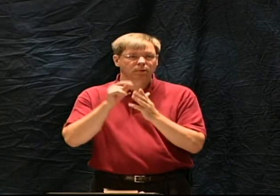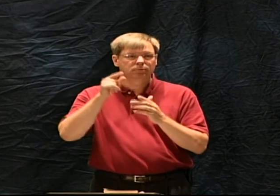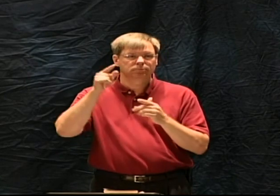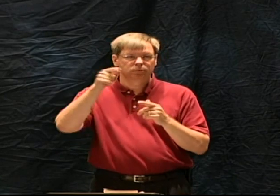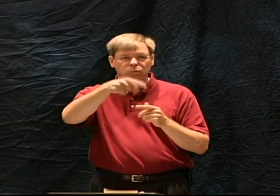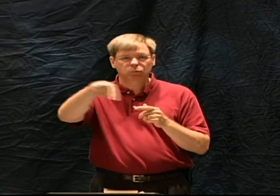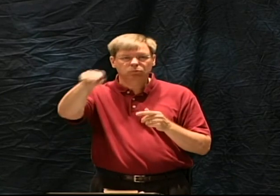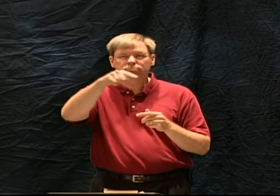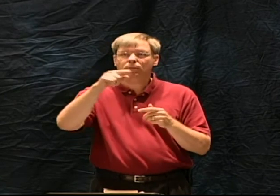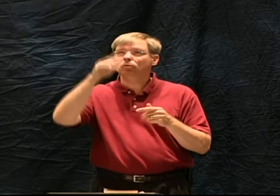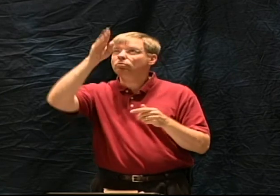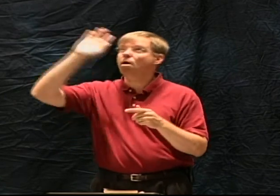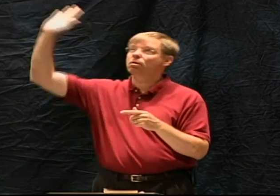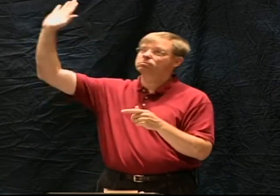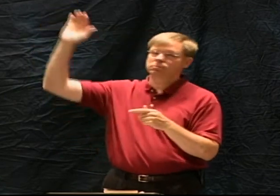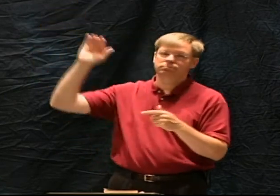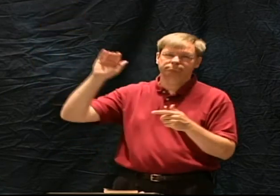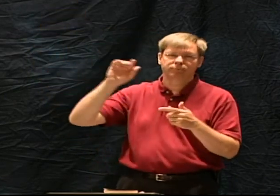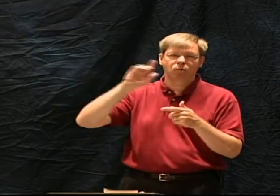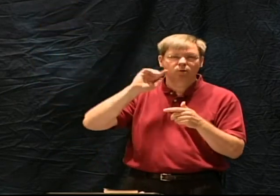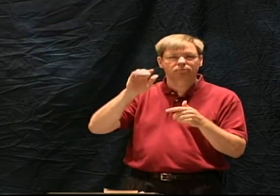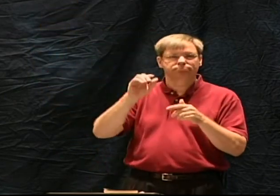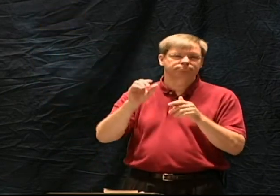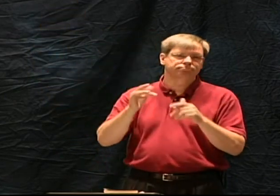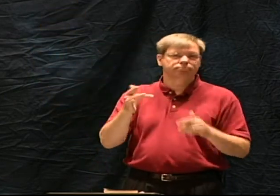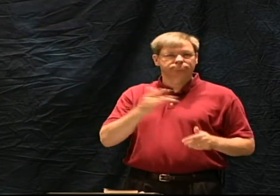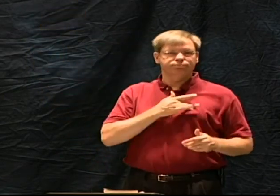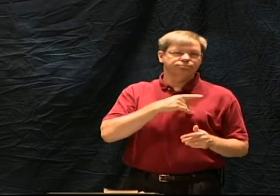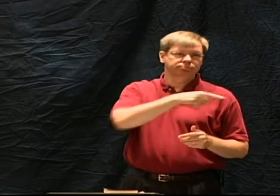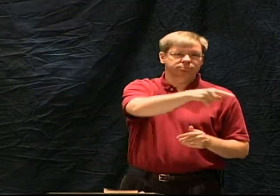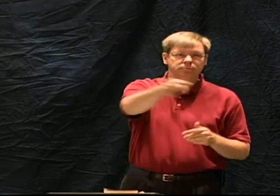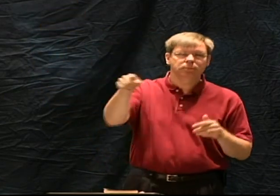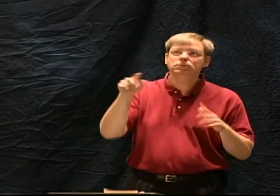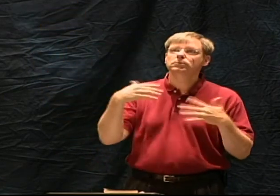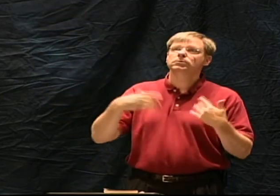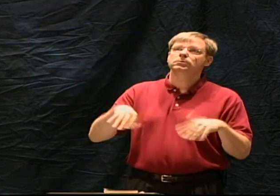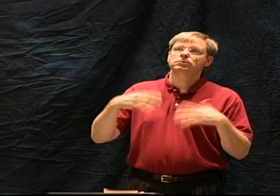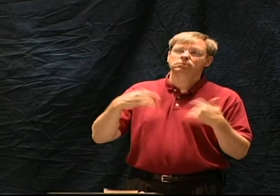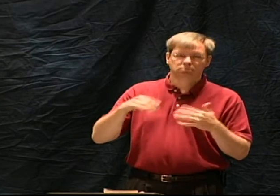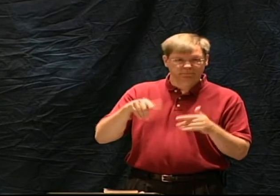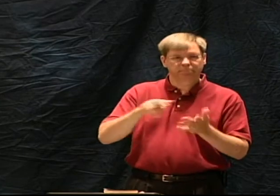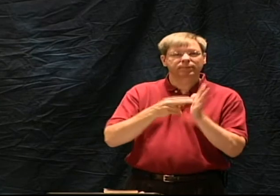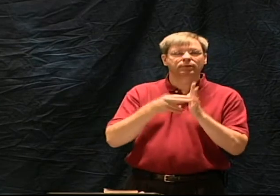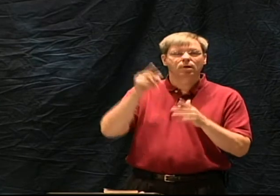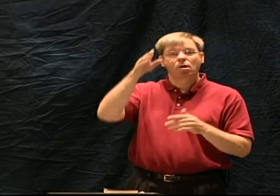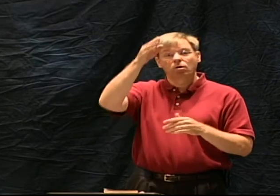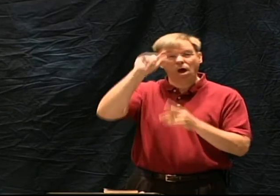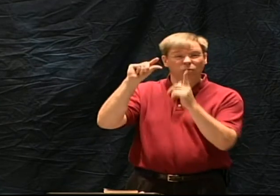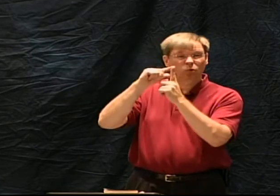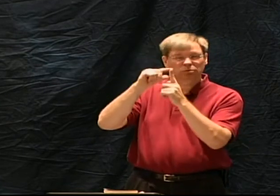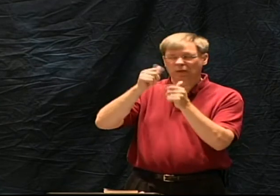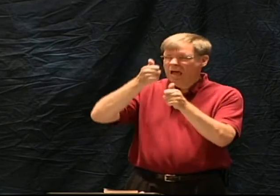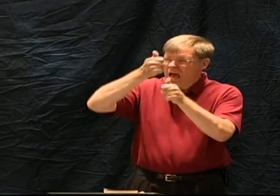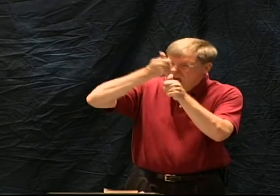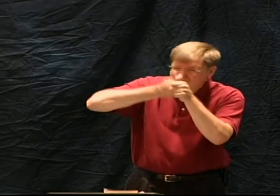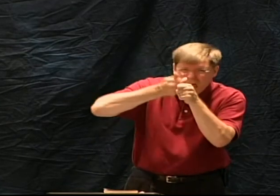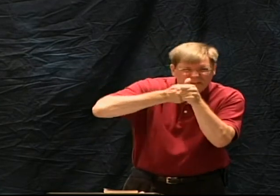My prayer... ...is that all of you... ...will